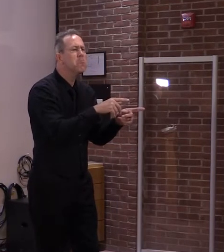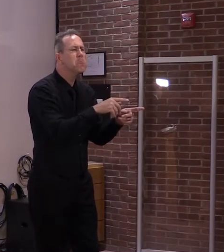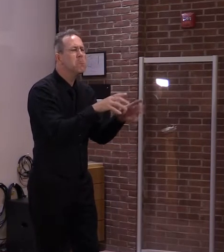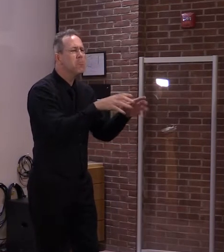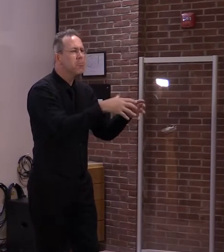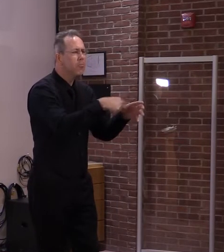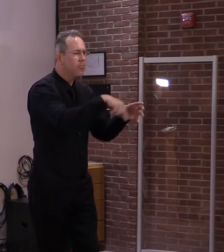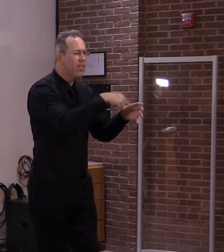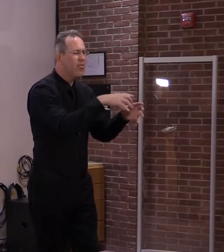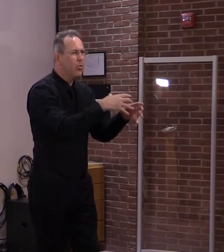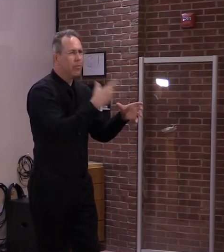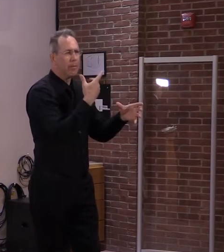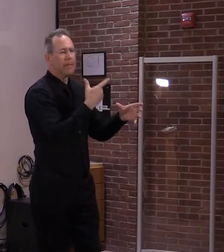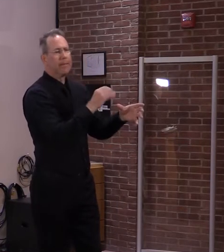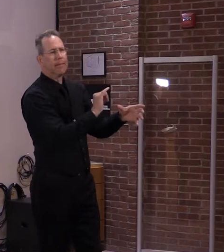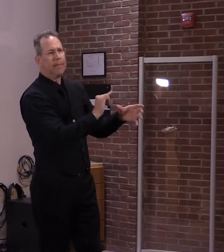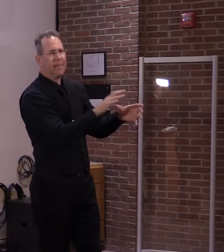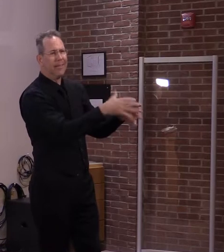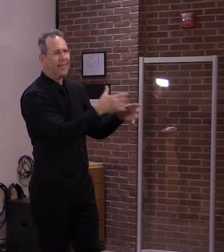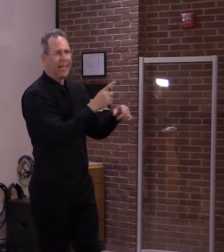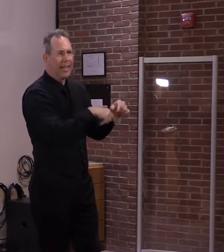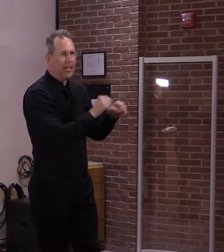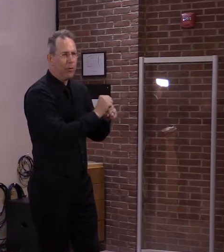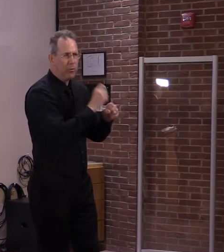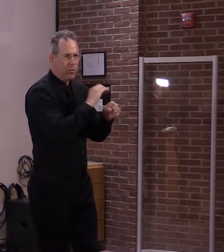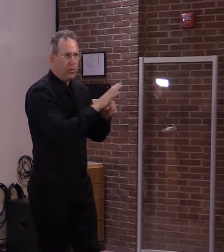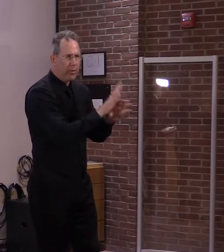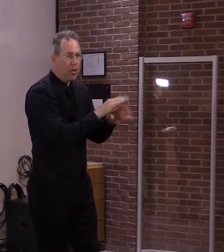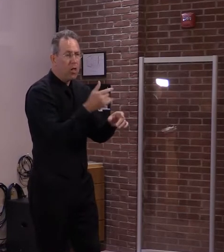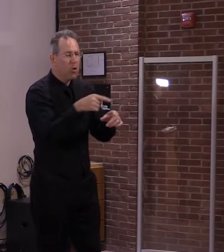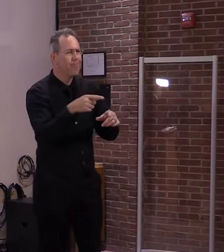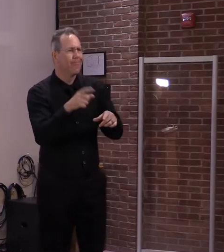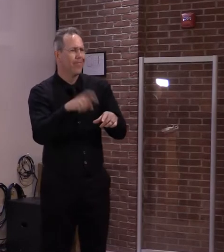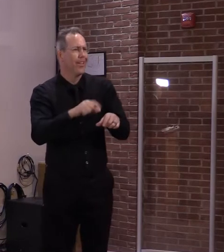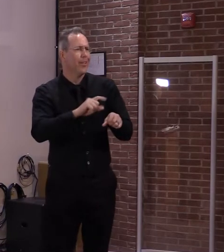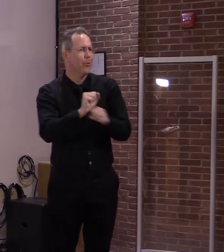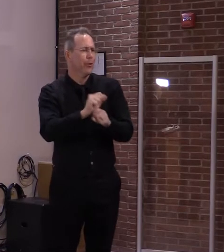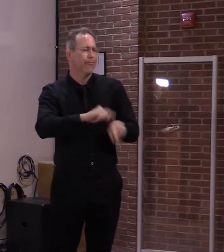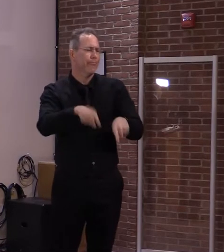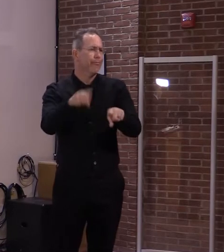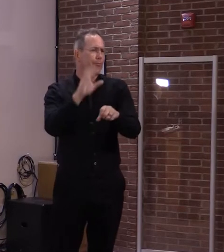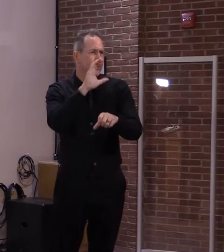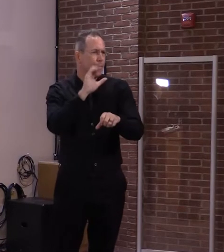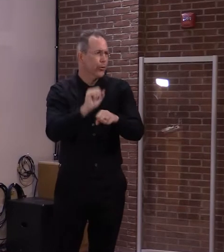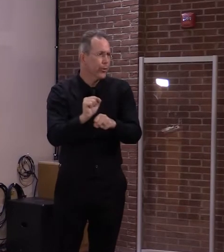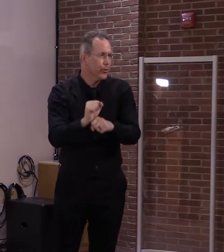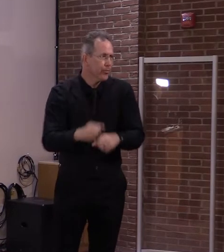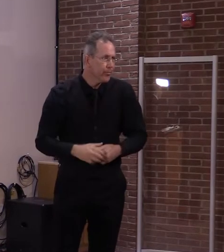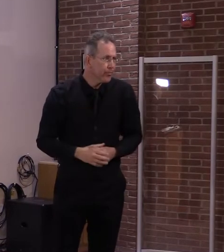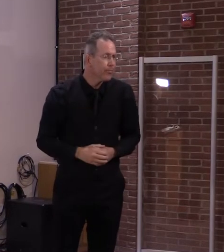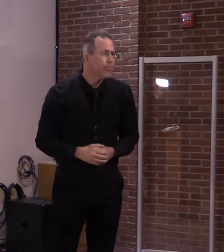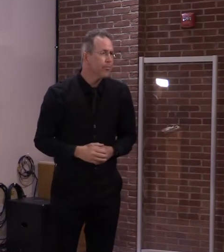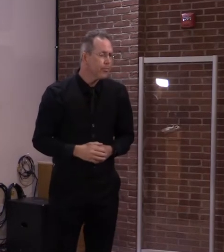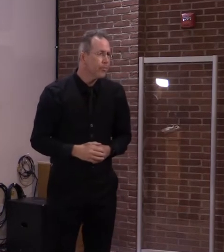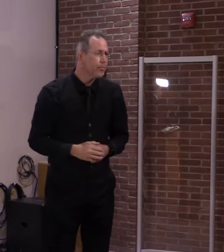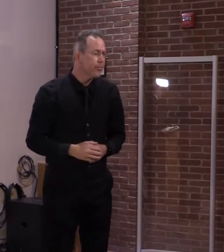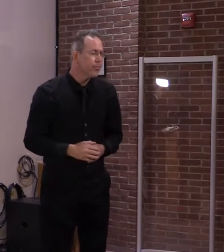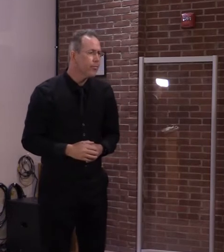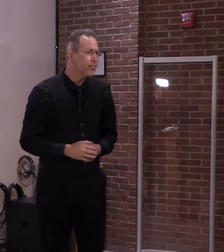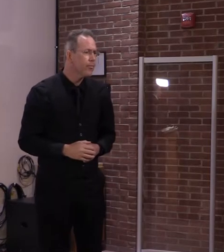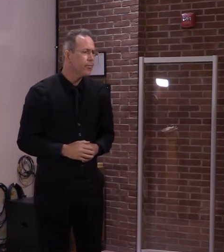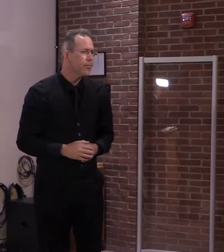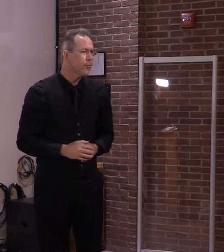eligibility criterias, but again, that remains to be seen at this point because we haven't necessarily asked